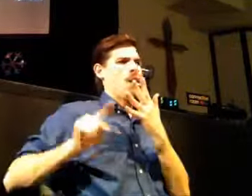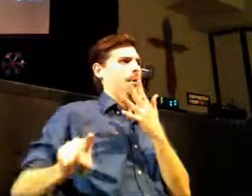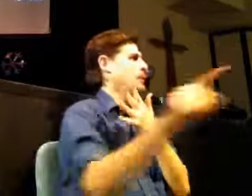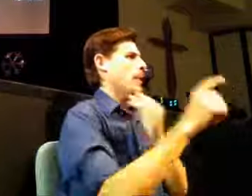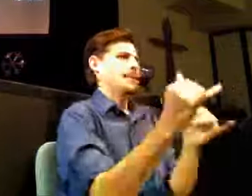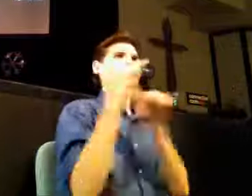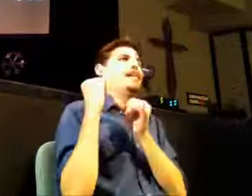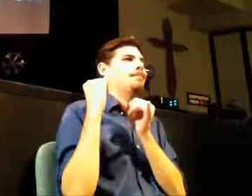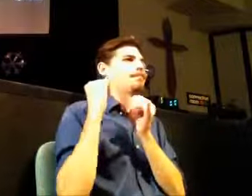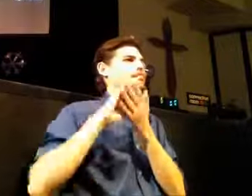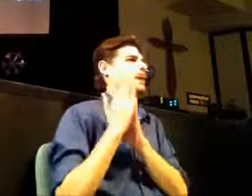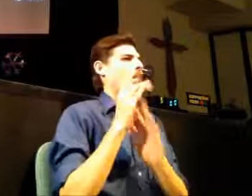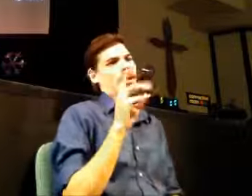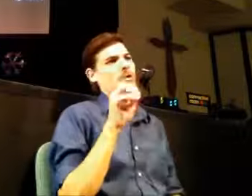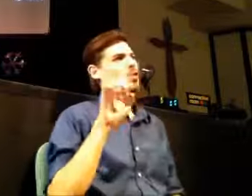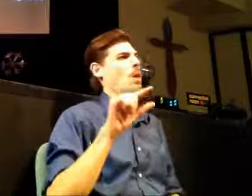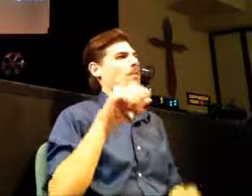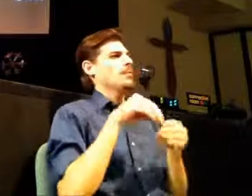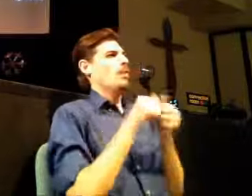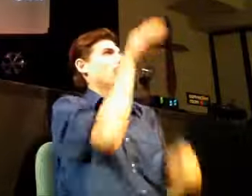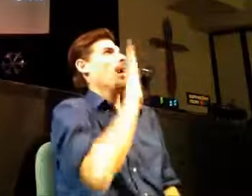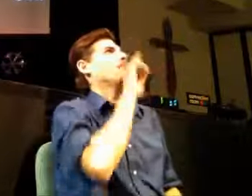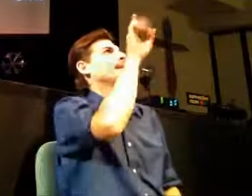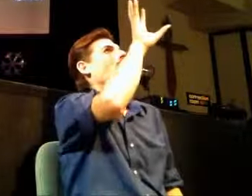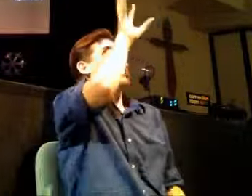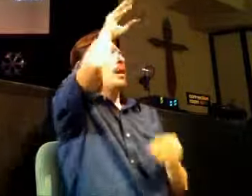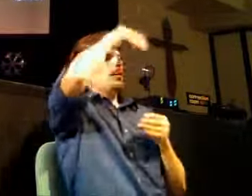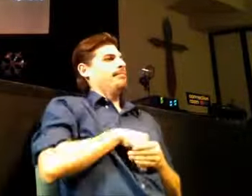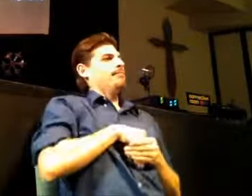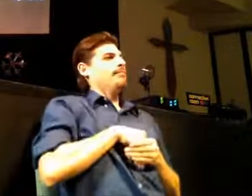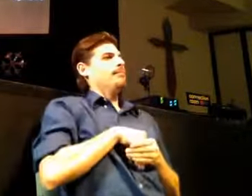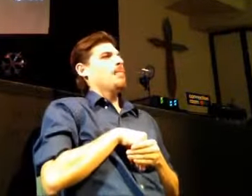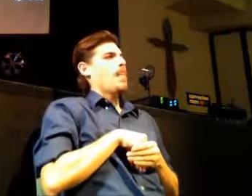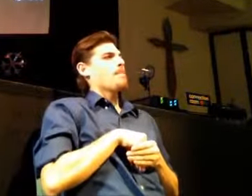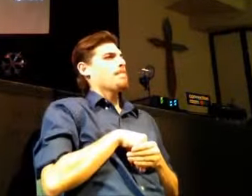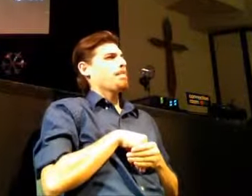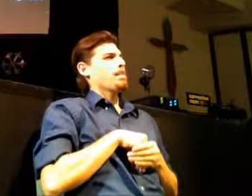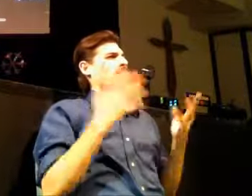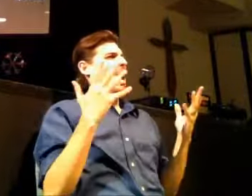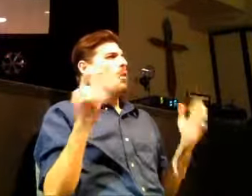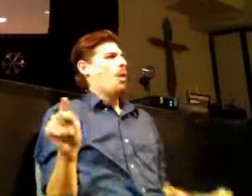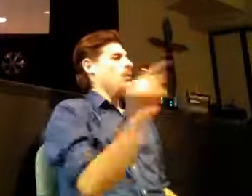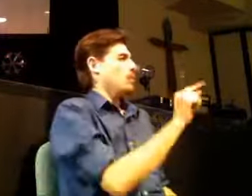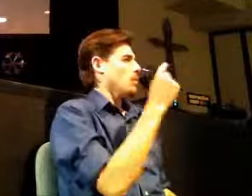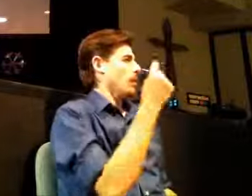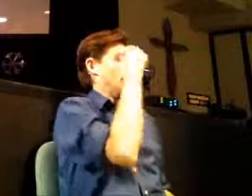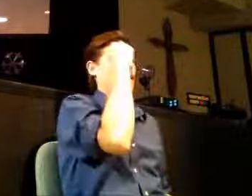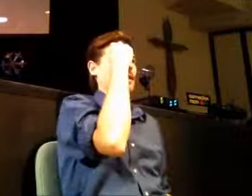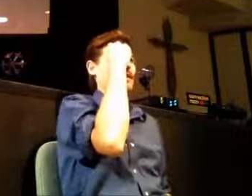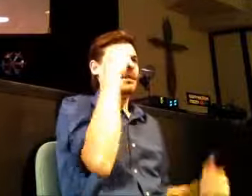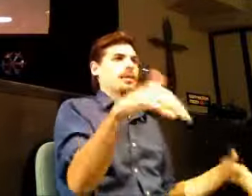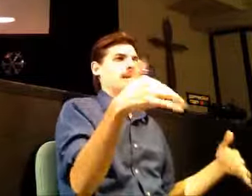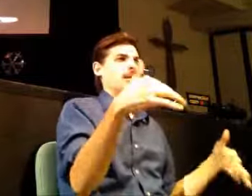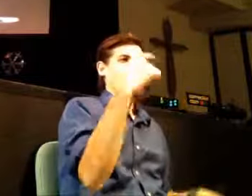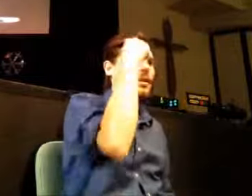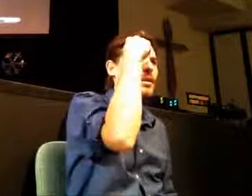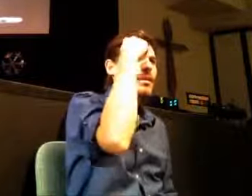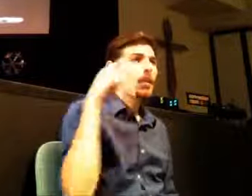become a dwelling in which God lives by his Spirit. I just, I want you to just think about this for a moment. Okay? What Paul is saying is God